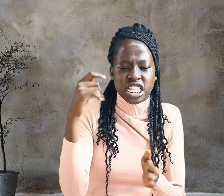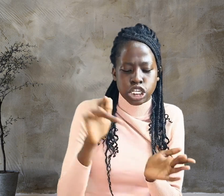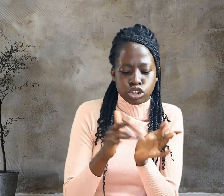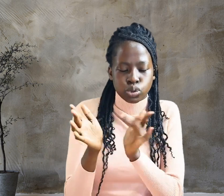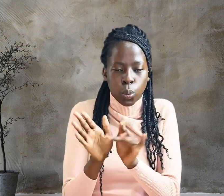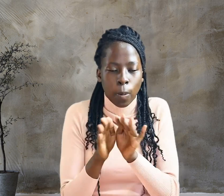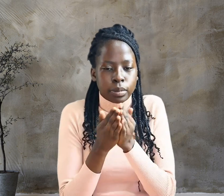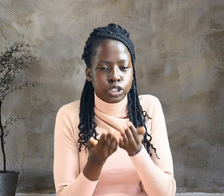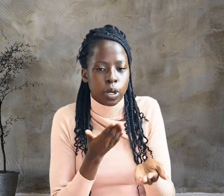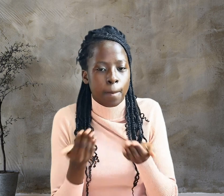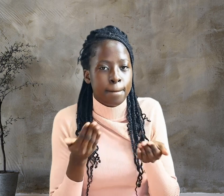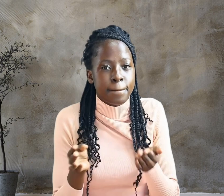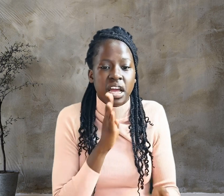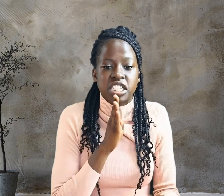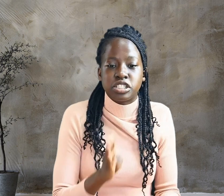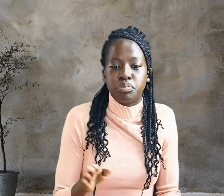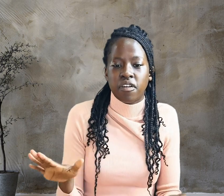lots for my garment.